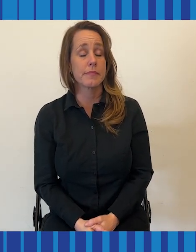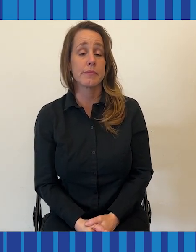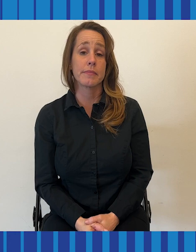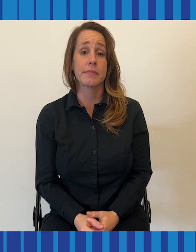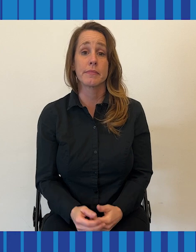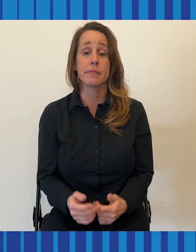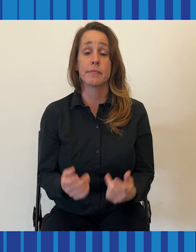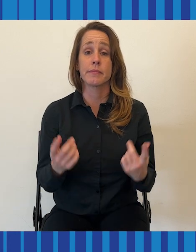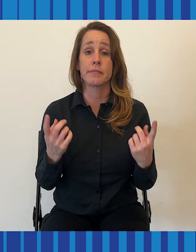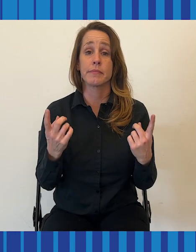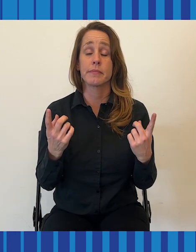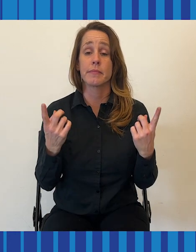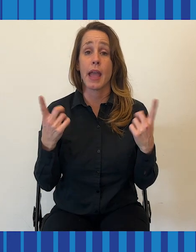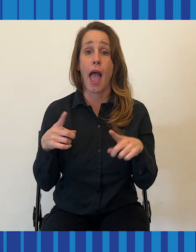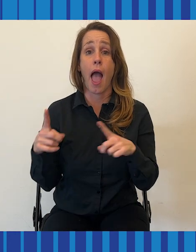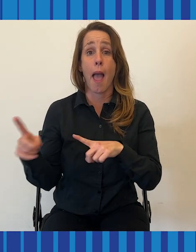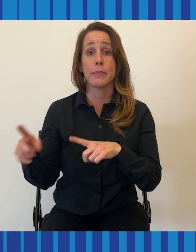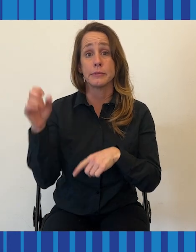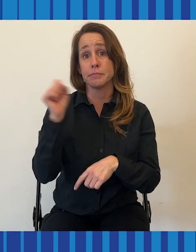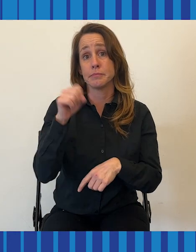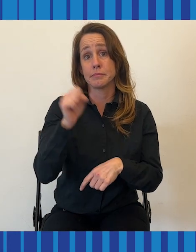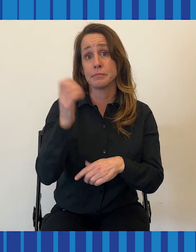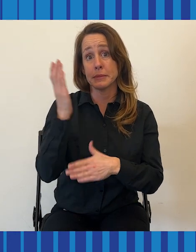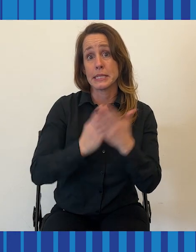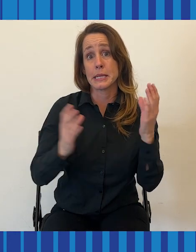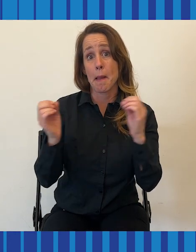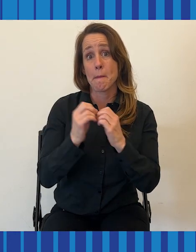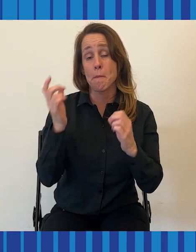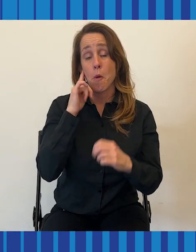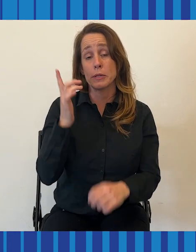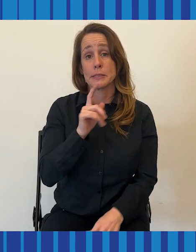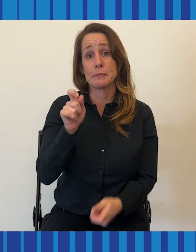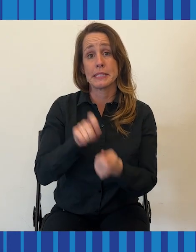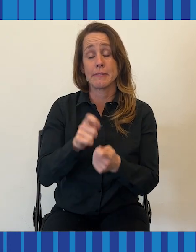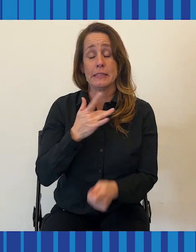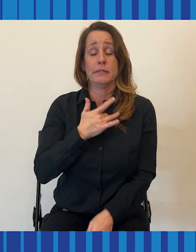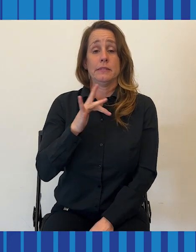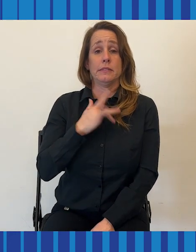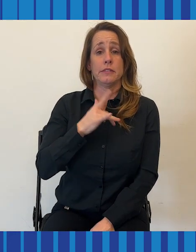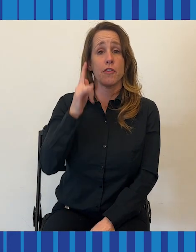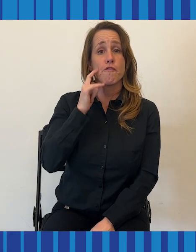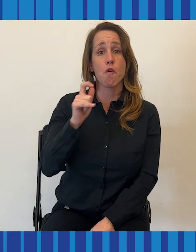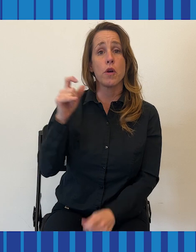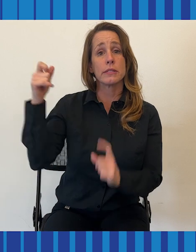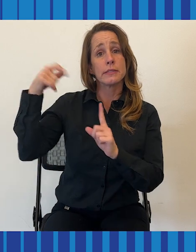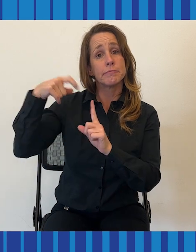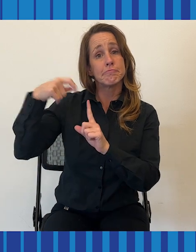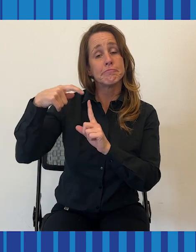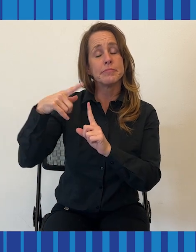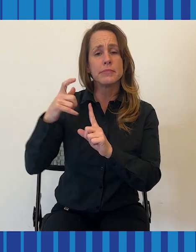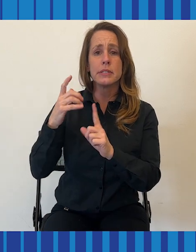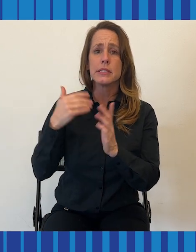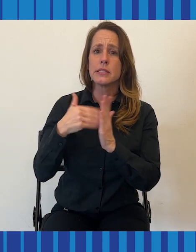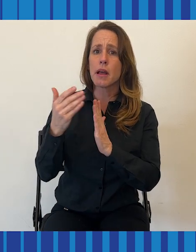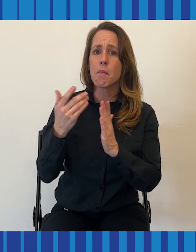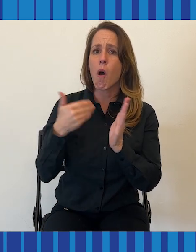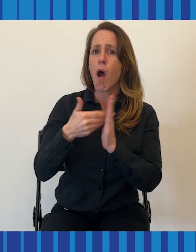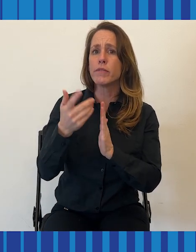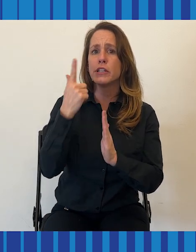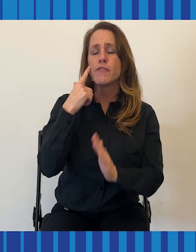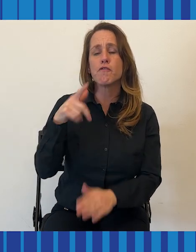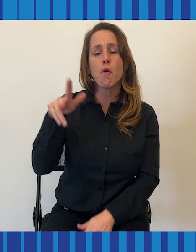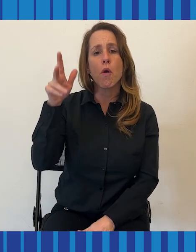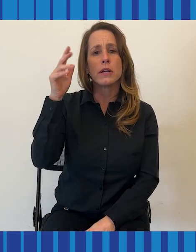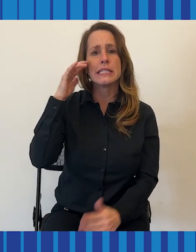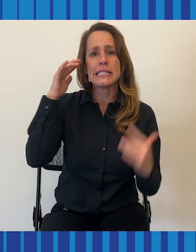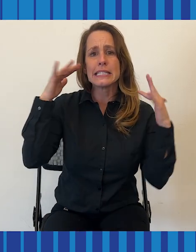It is common for autistic people to be more sensitive to certain stimuli, and this often includes sound. Professor Hugel says